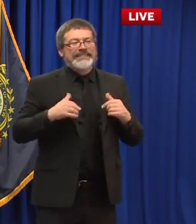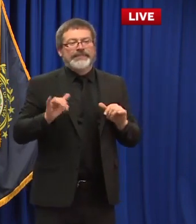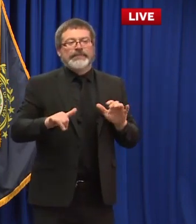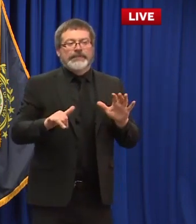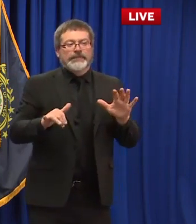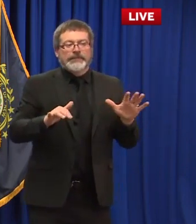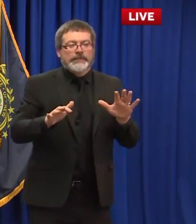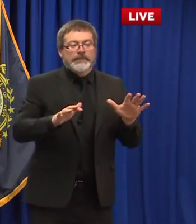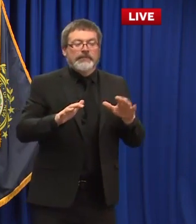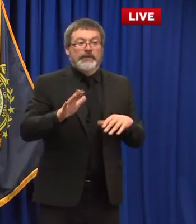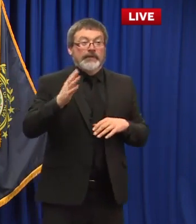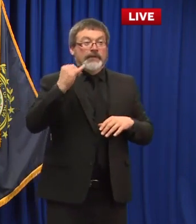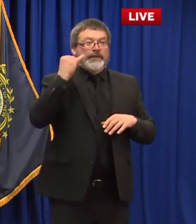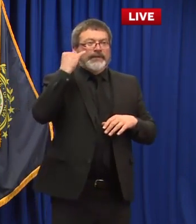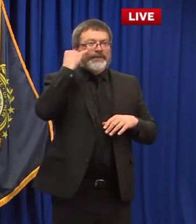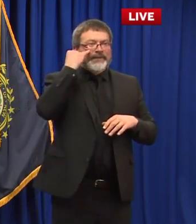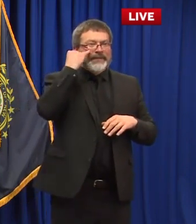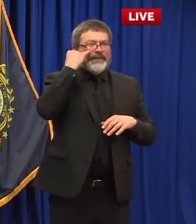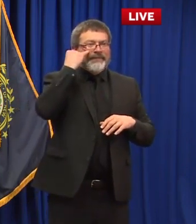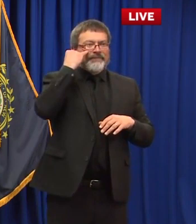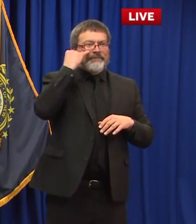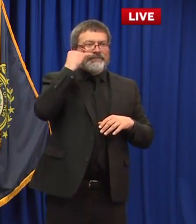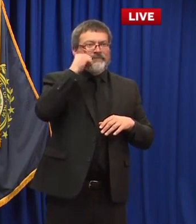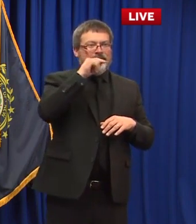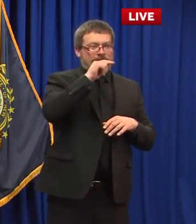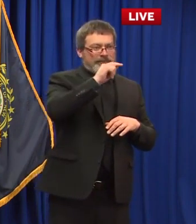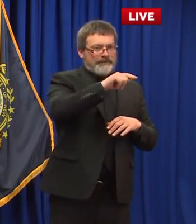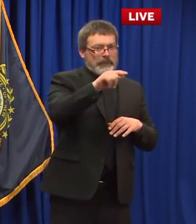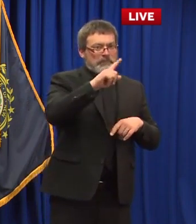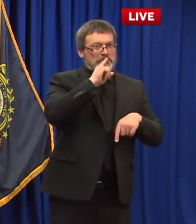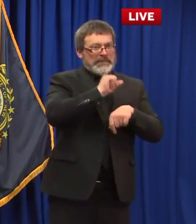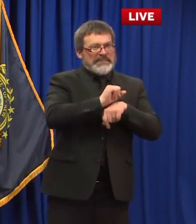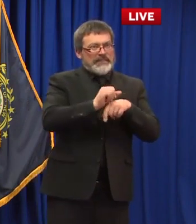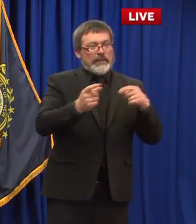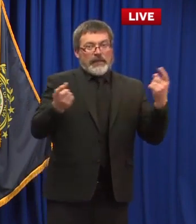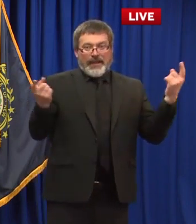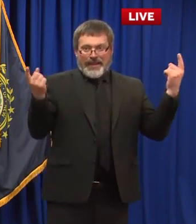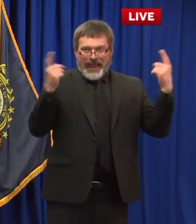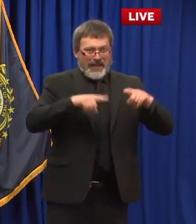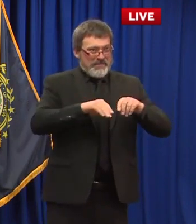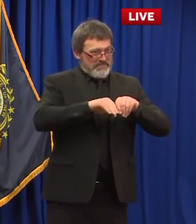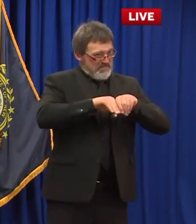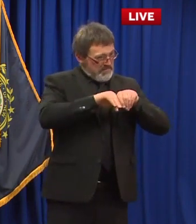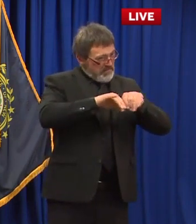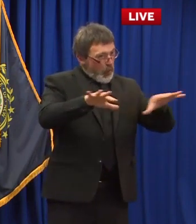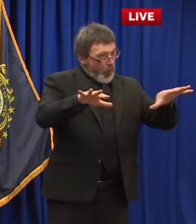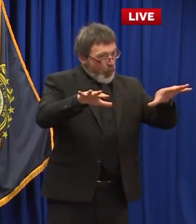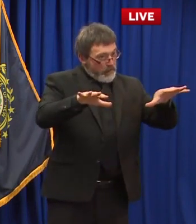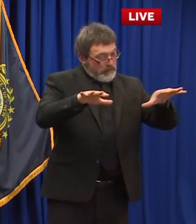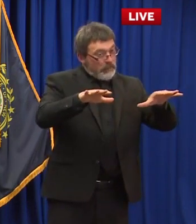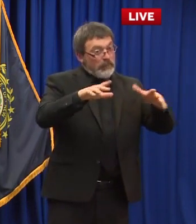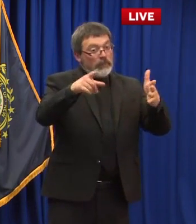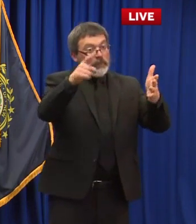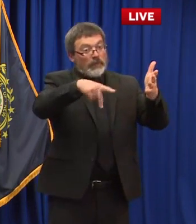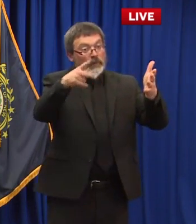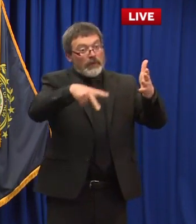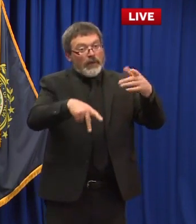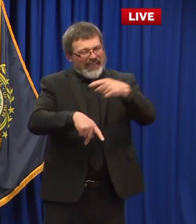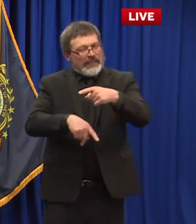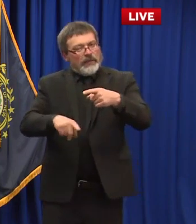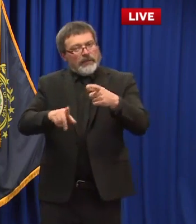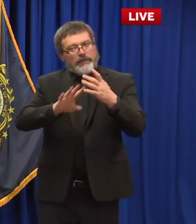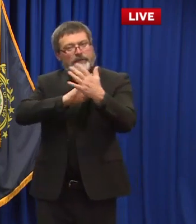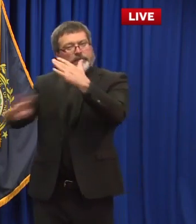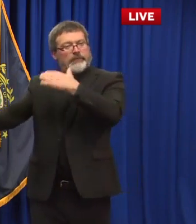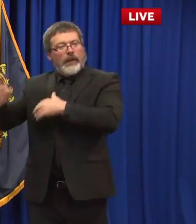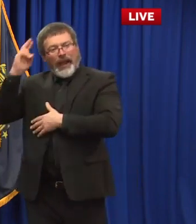testing uh management system is there to um to handle whatever might come the next question comes from paula tracy with in